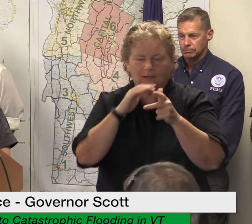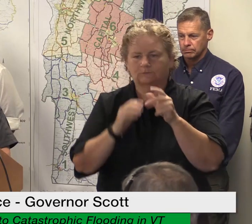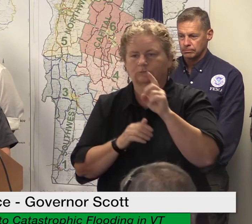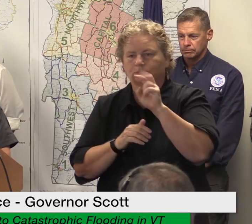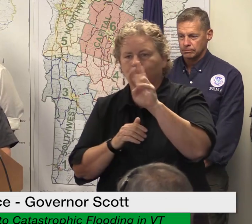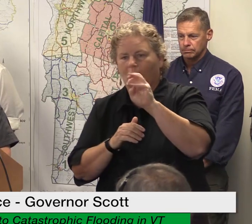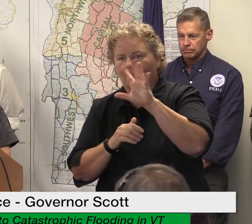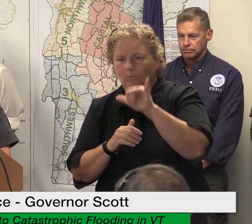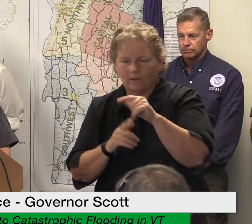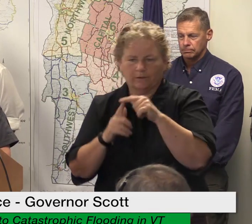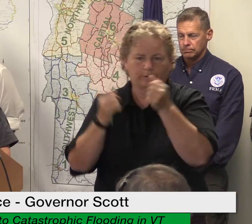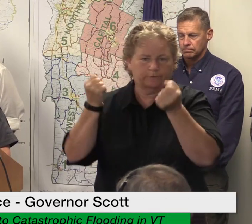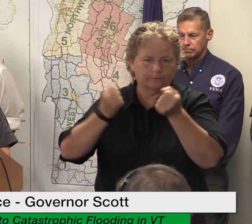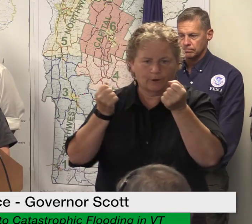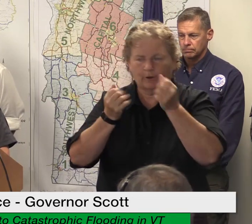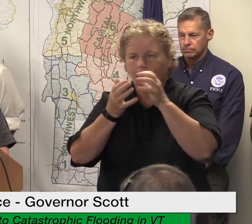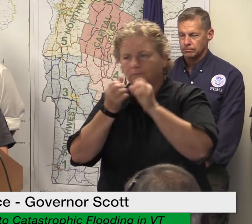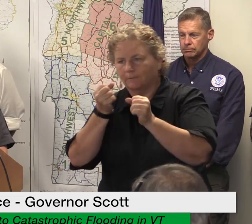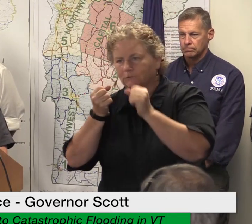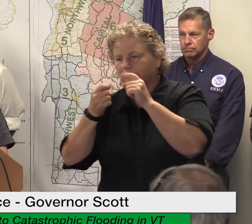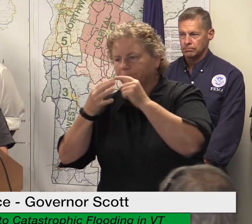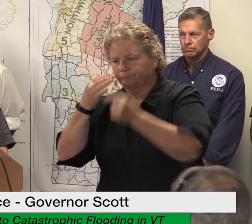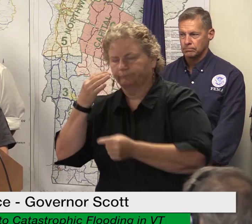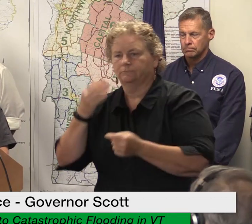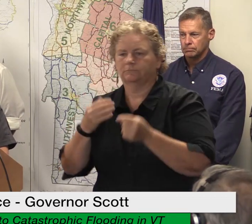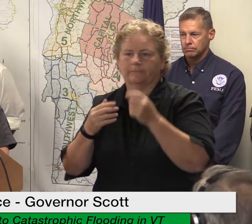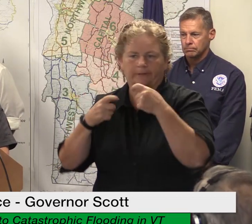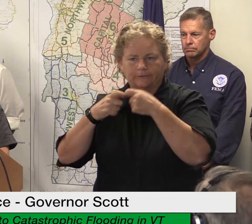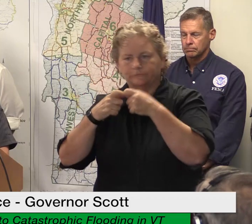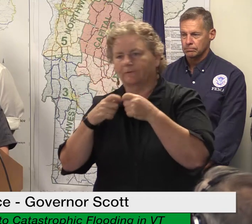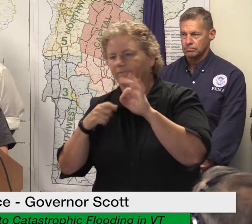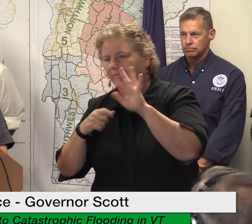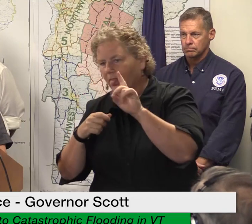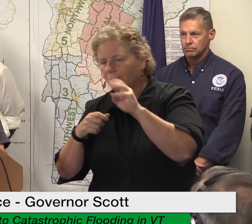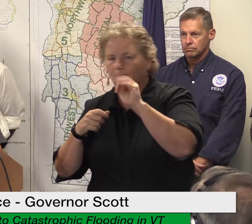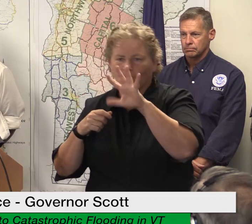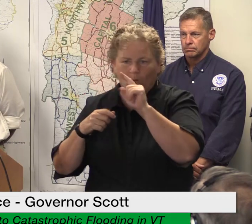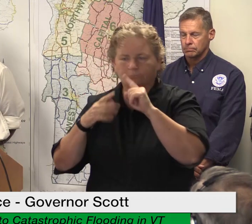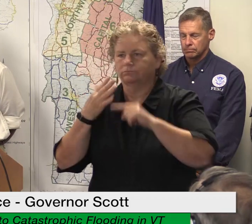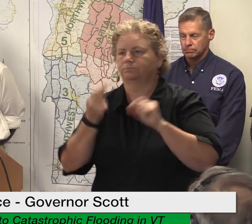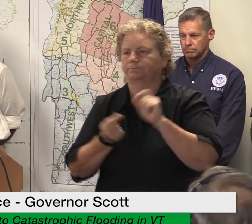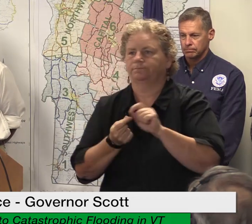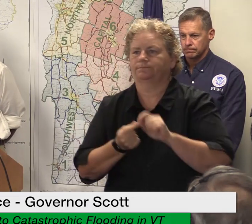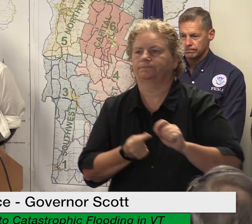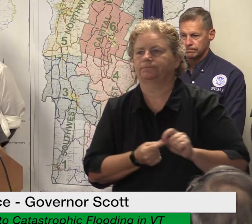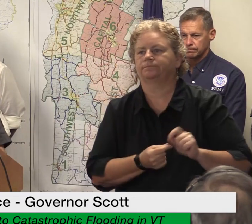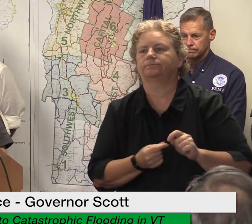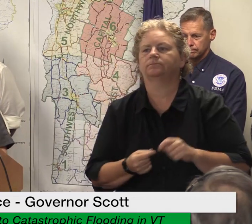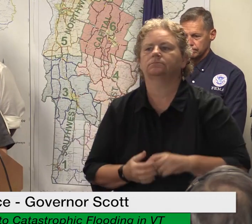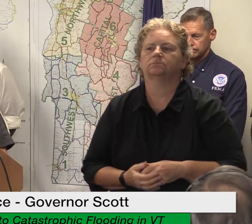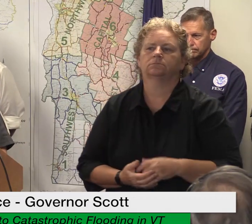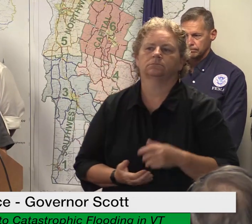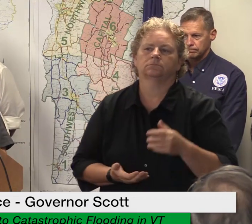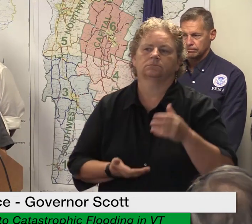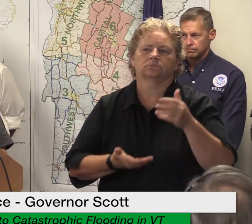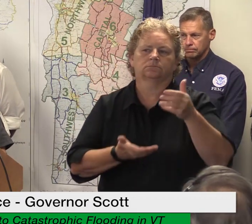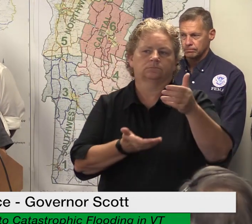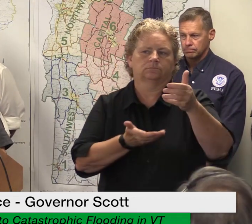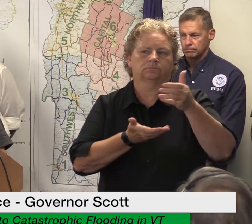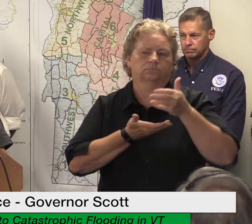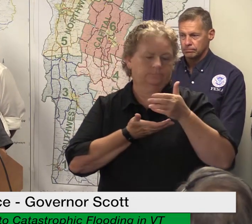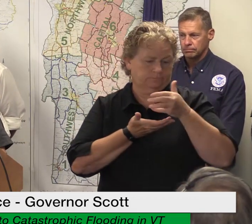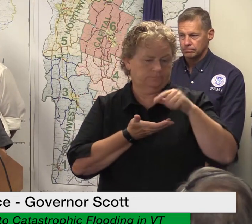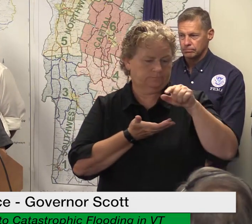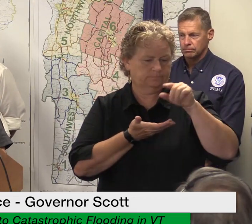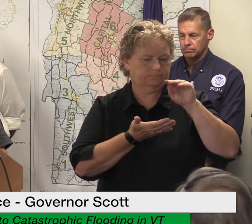for the data and information we collect here will help us secure federal recovery resources that will propel us into building